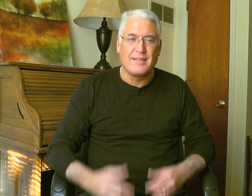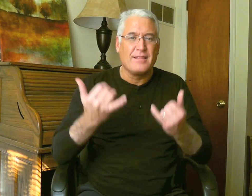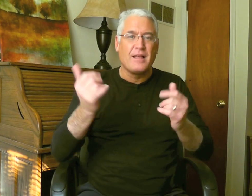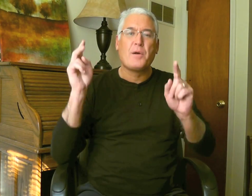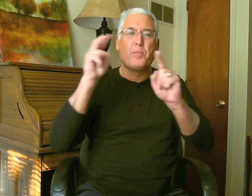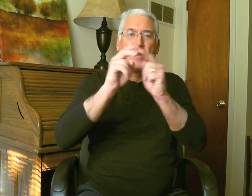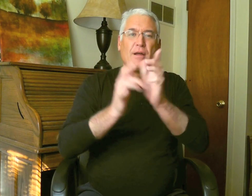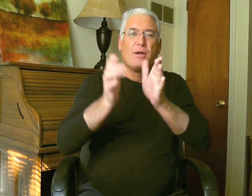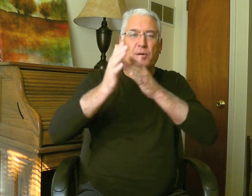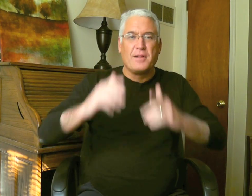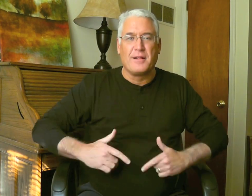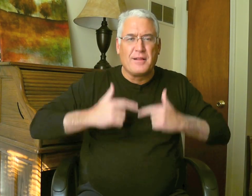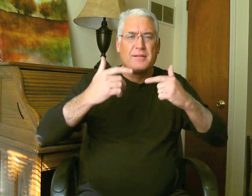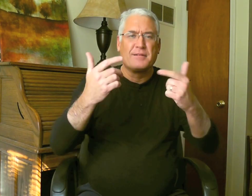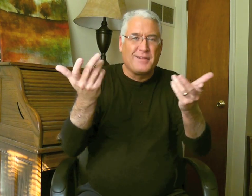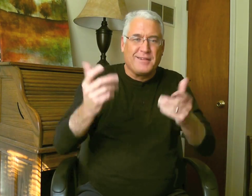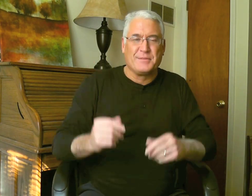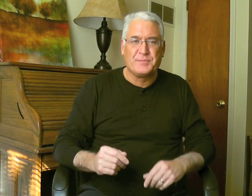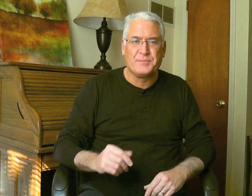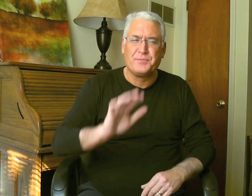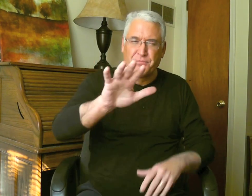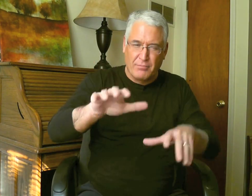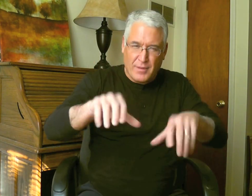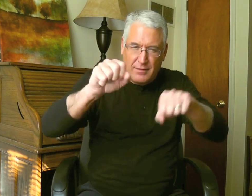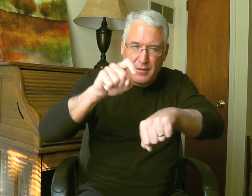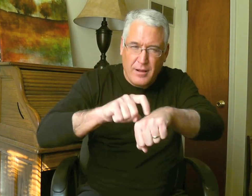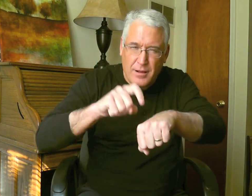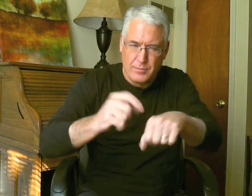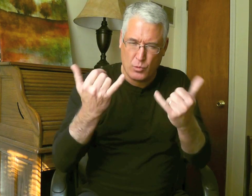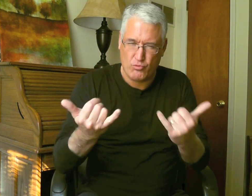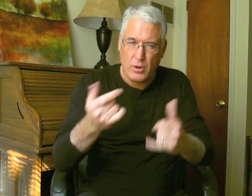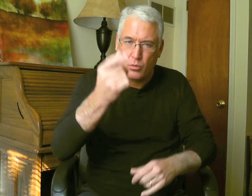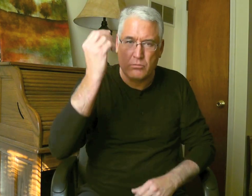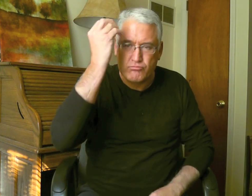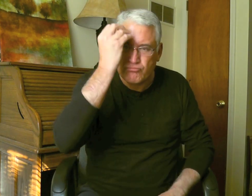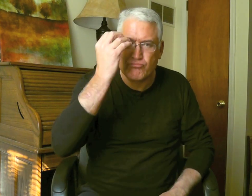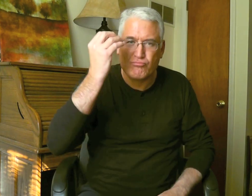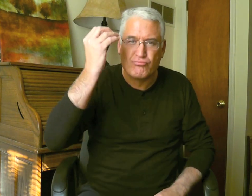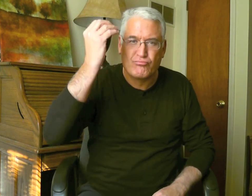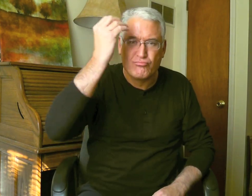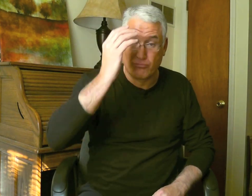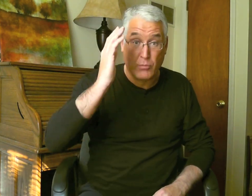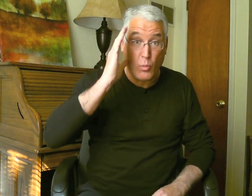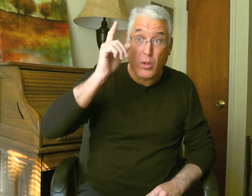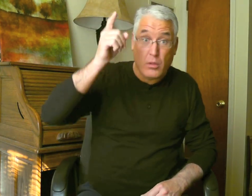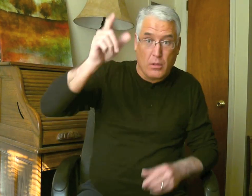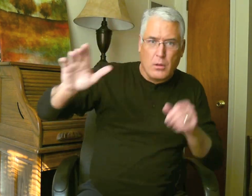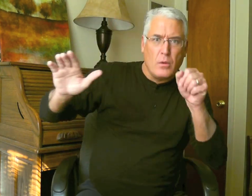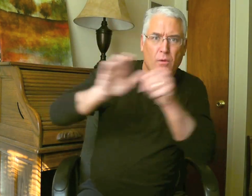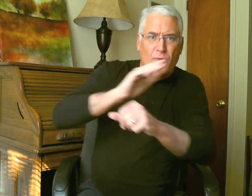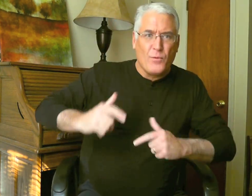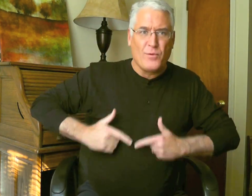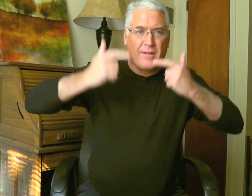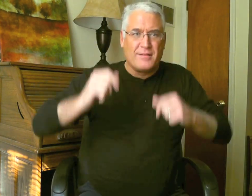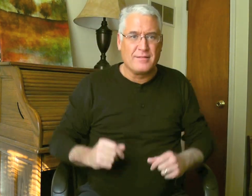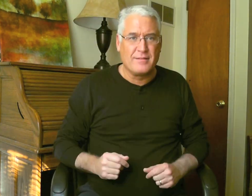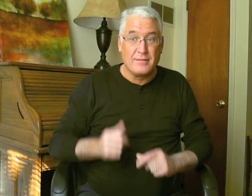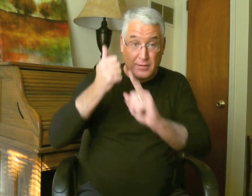Now, let's apply this to our Christian life. Take time to think about, really consider, the